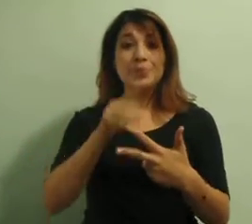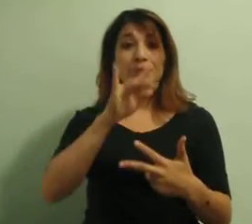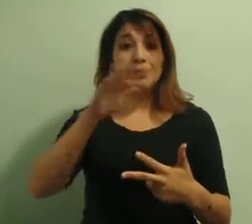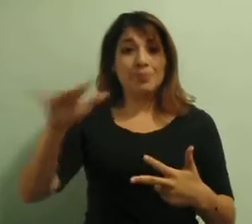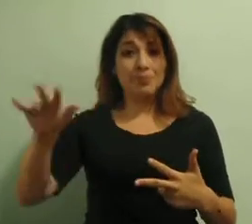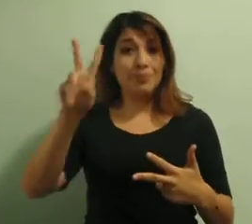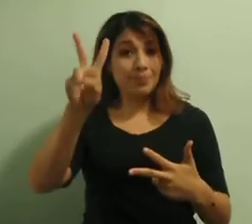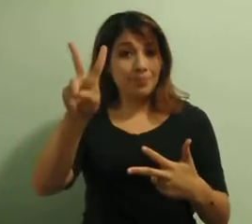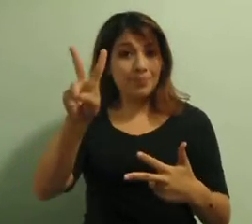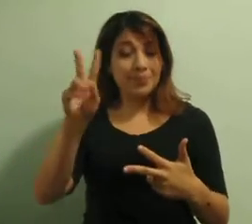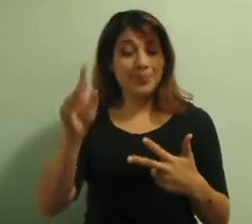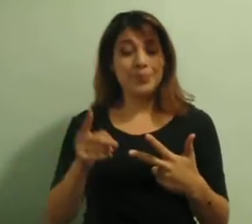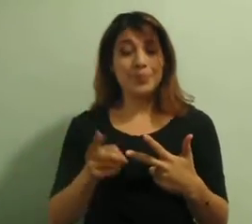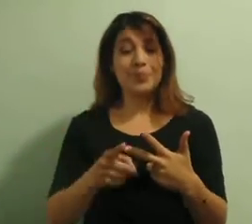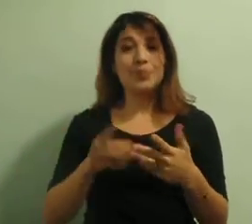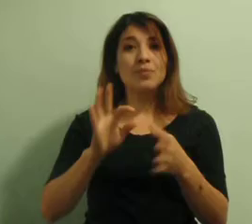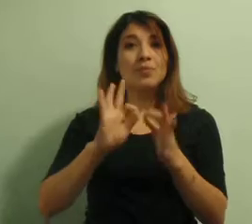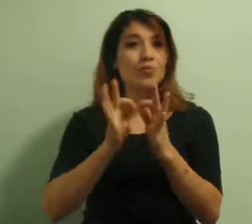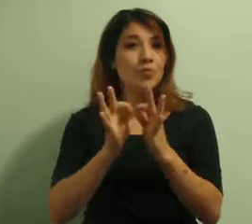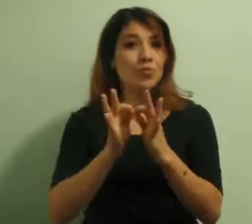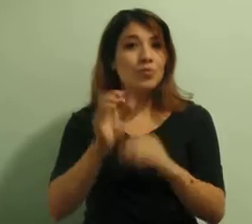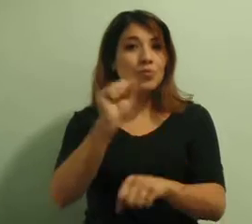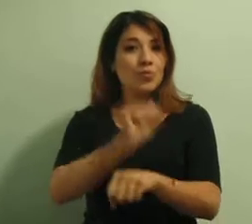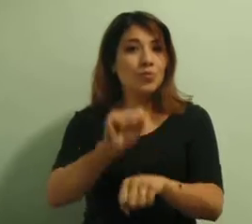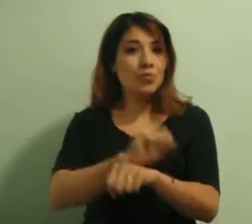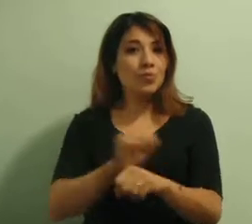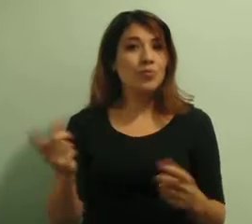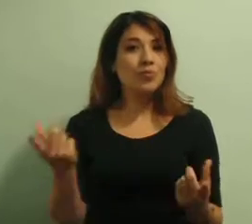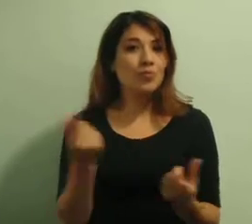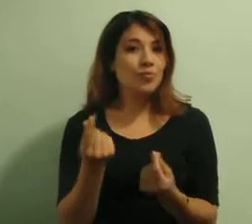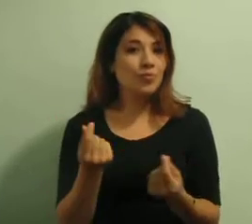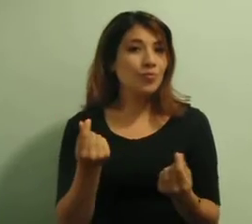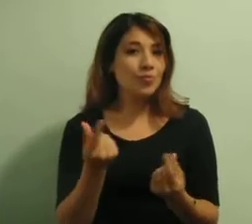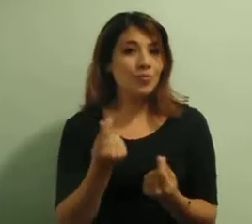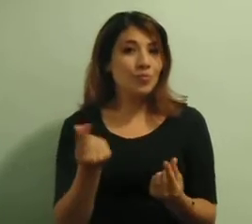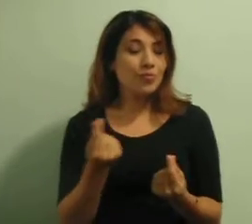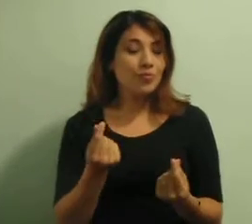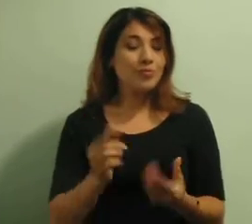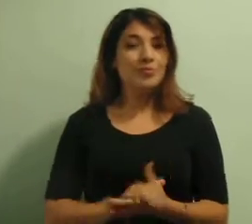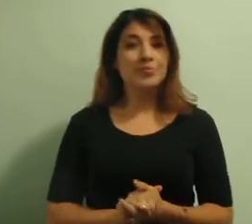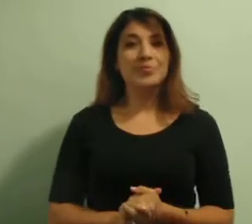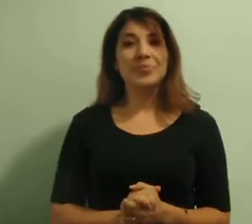Fingerspelling 2, and finally, Introduction to Interpreting.